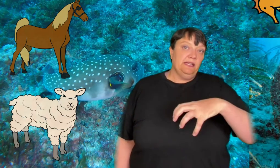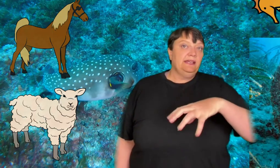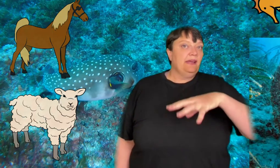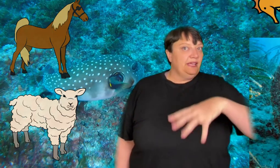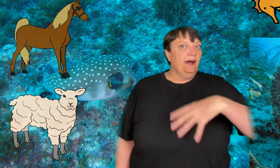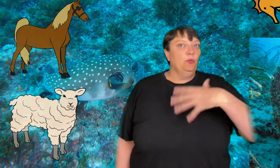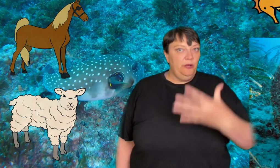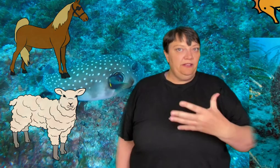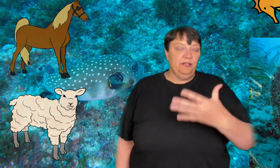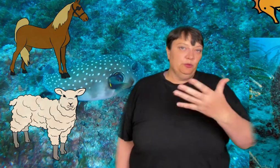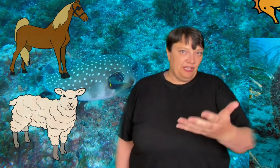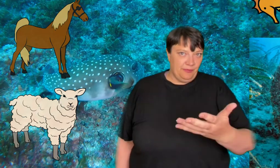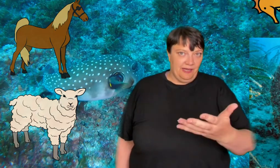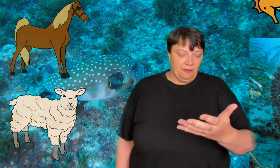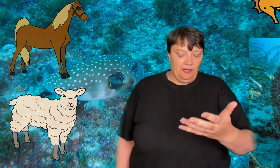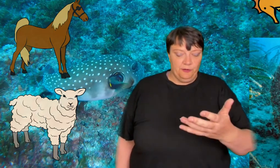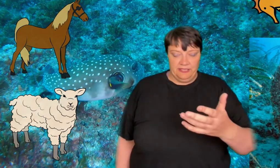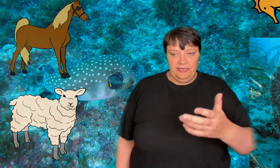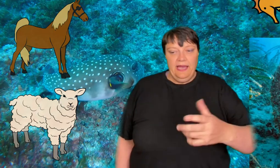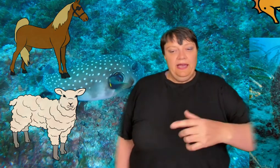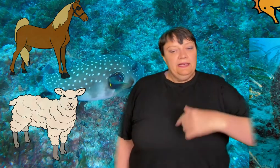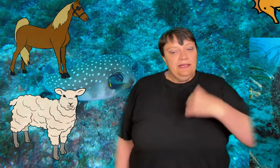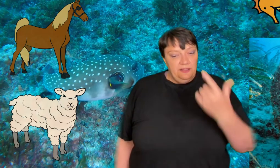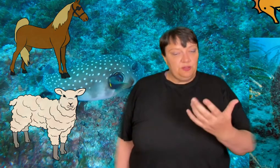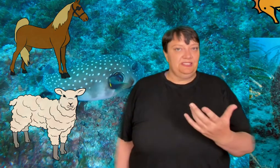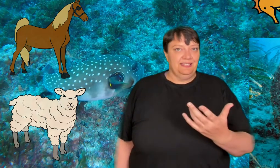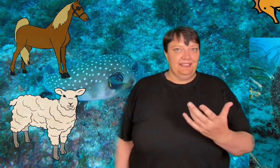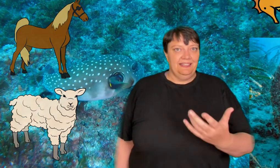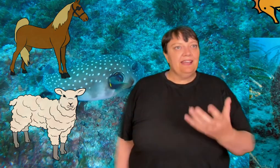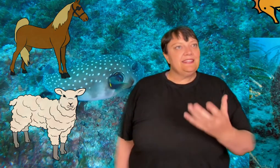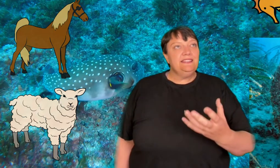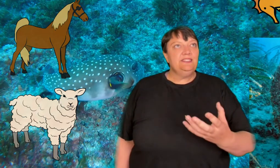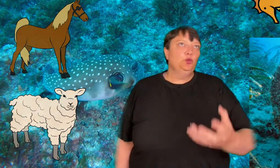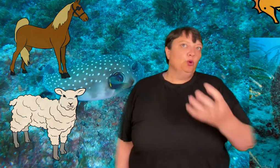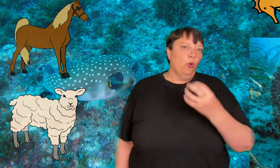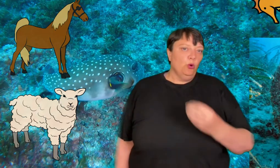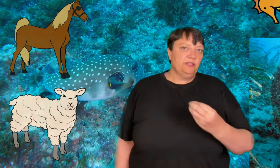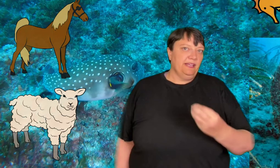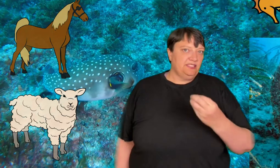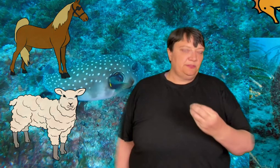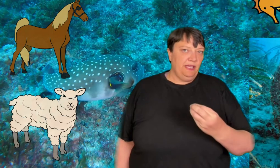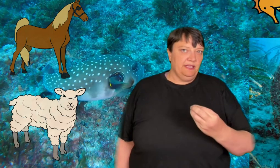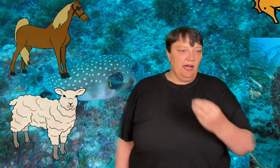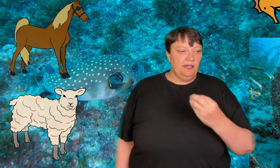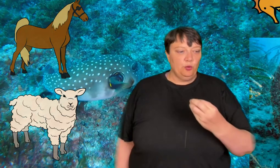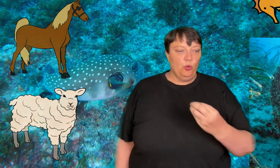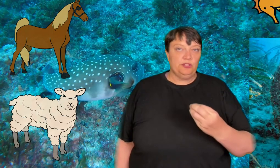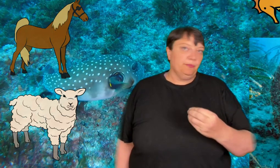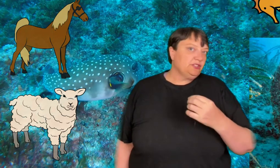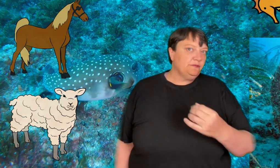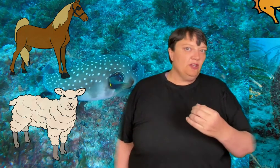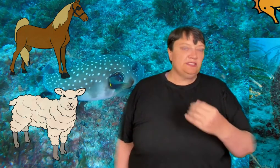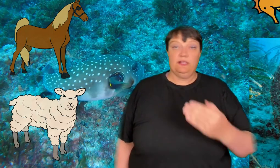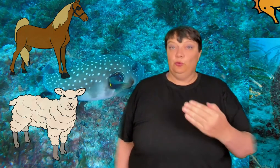spinning can become weaving which can become clothing. Interestingly, I think that you could automate spinning under